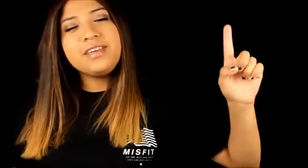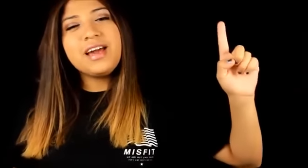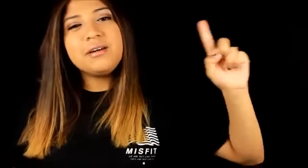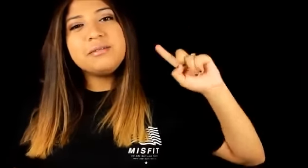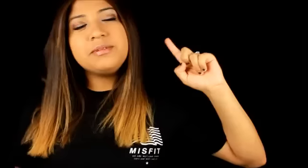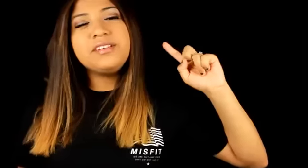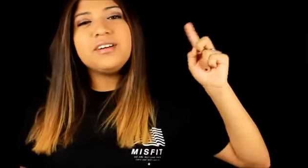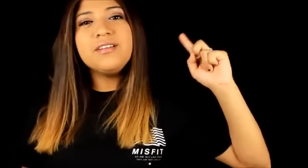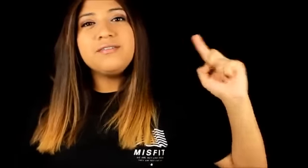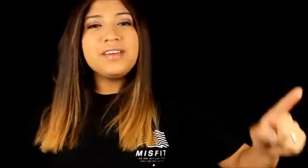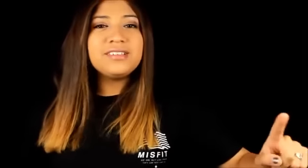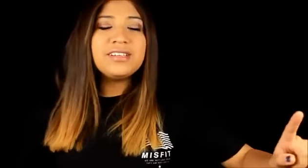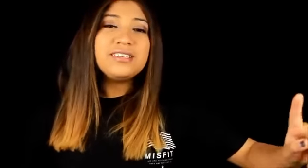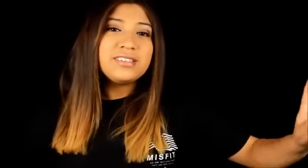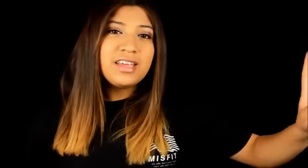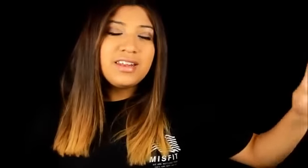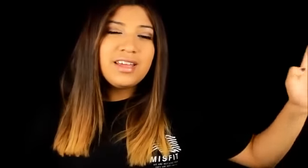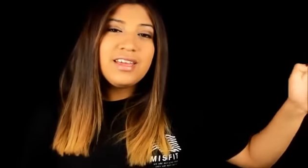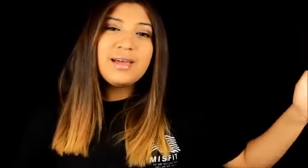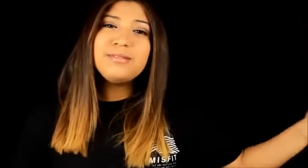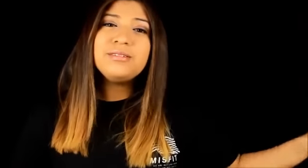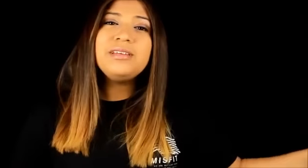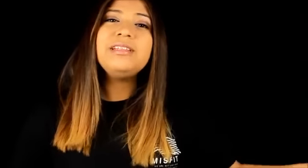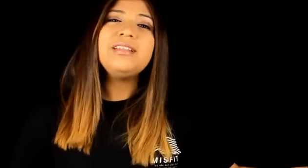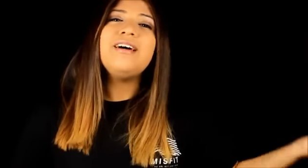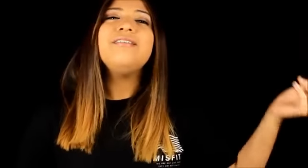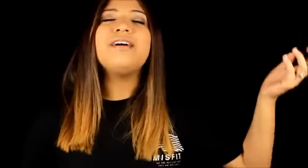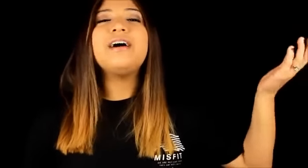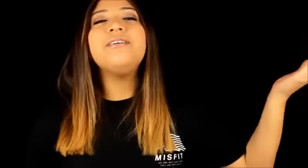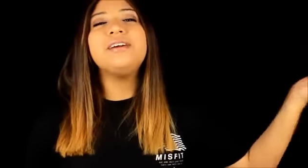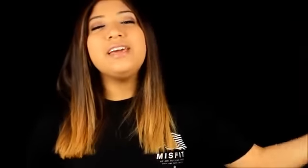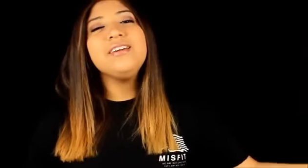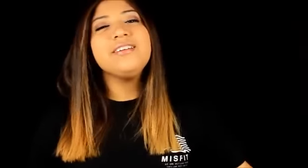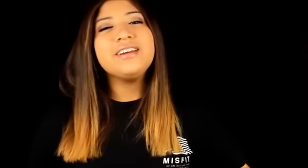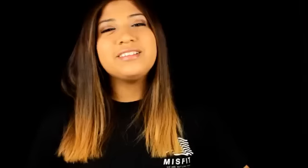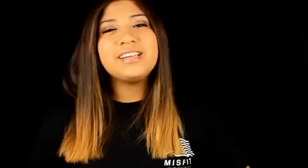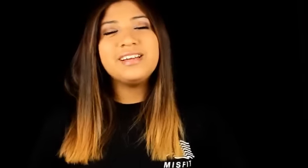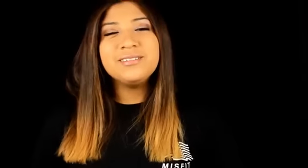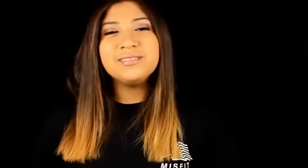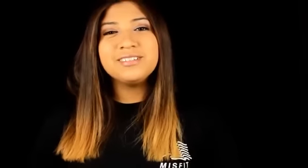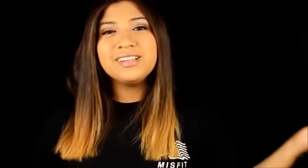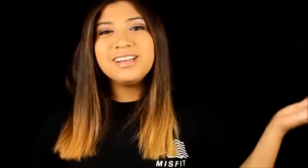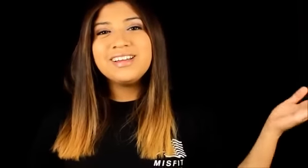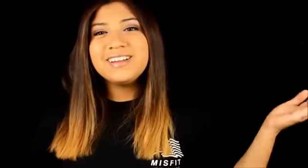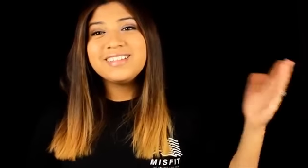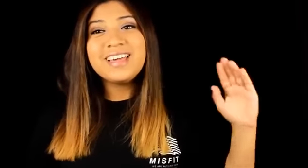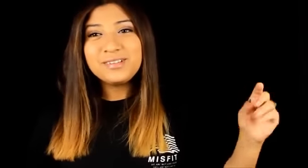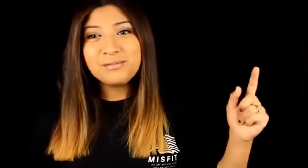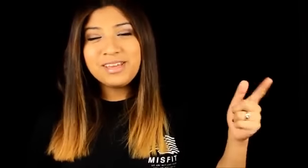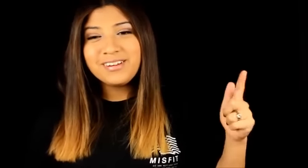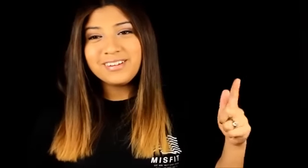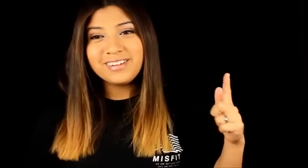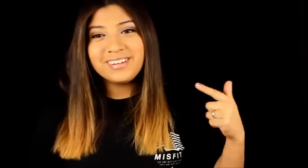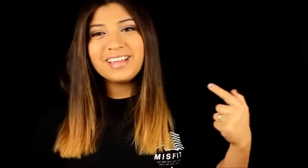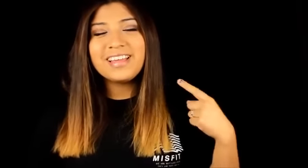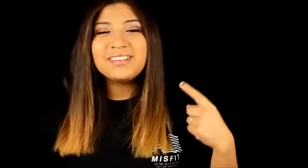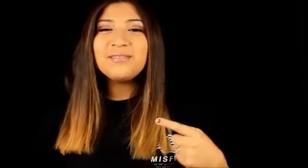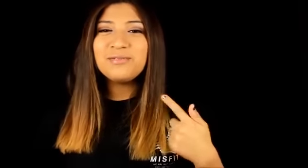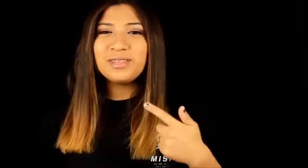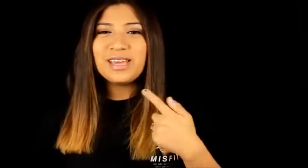the album is called faceless and I absolutely love how angry it sounds that's weird I sound really